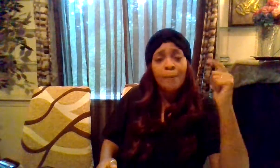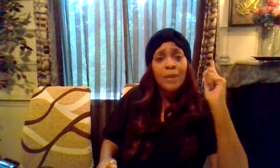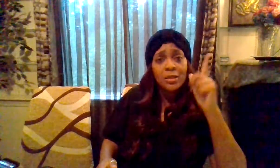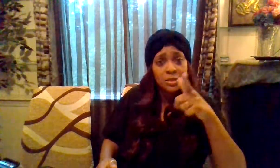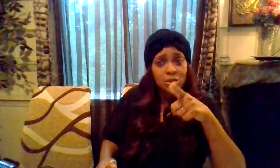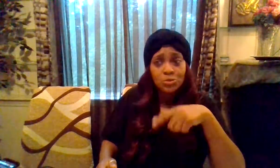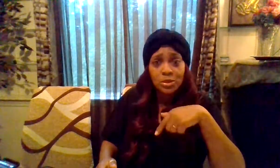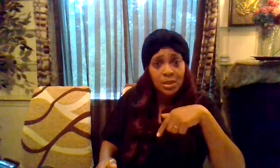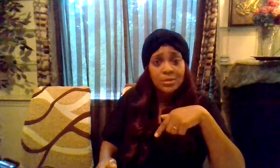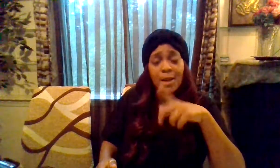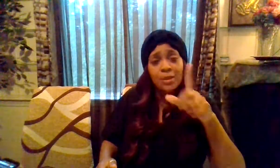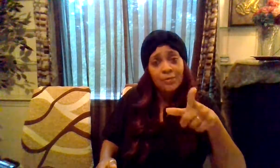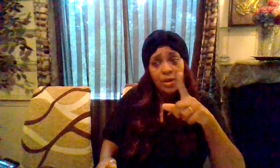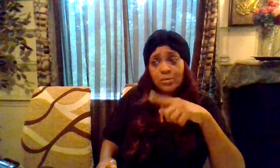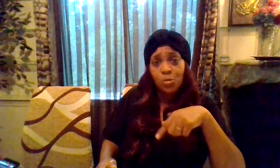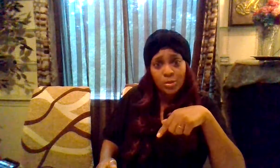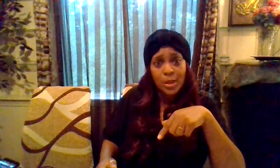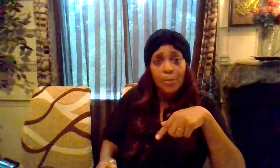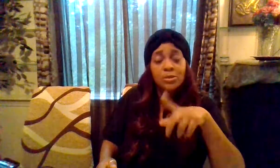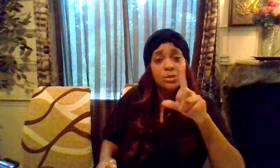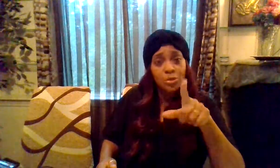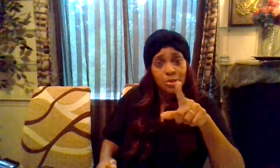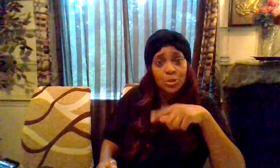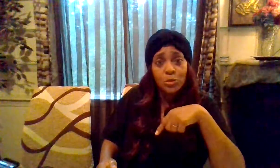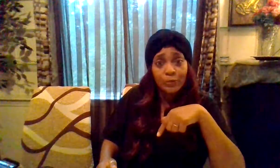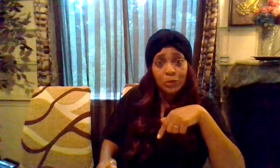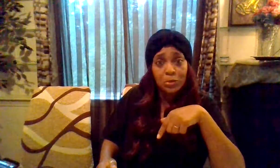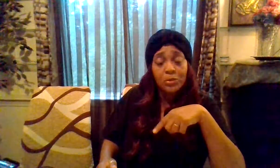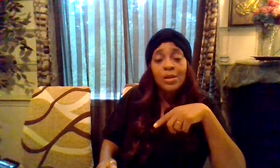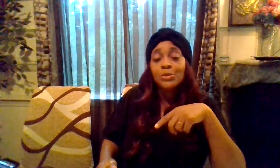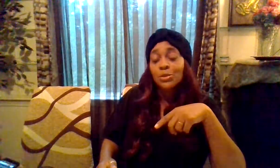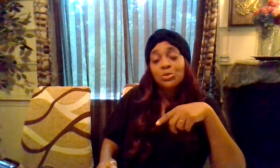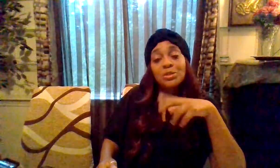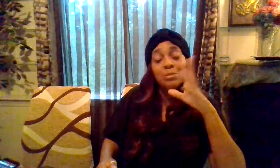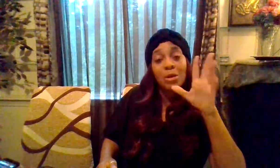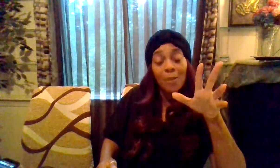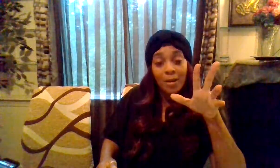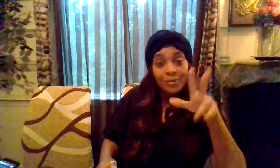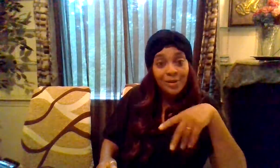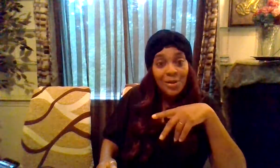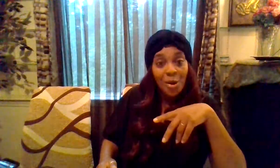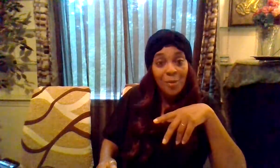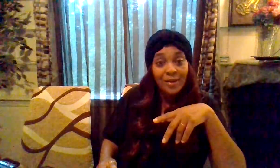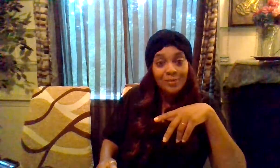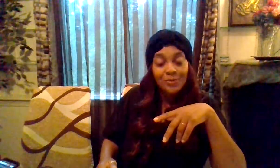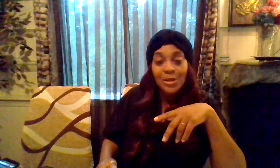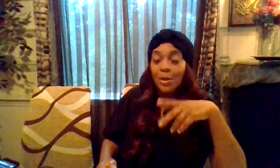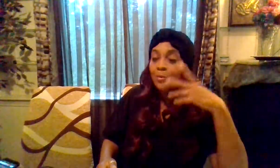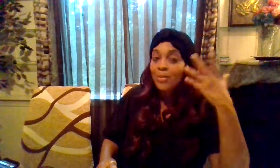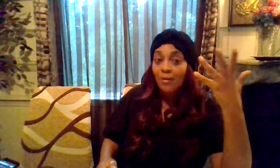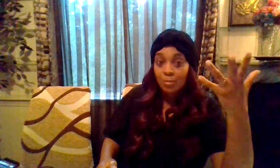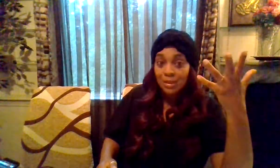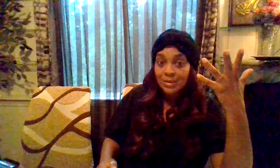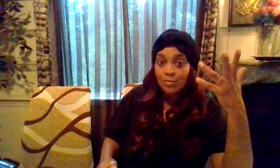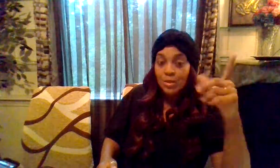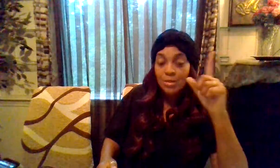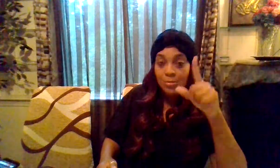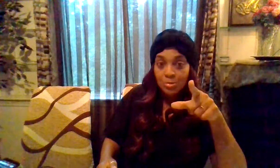and just because you took that time to give out towards that person is going to take you even further so you'll see me on my on my next video have a blood safe weekend be